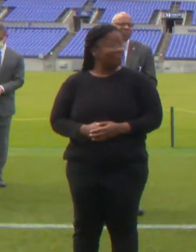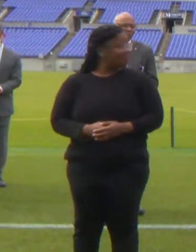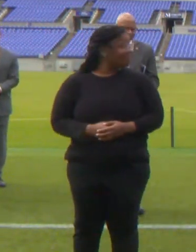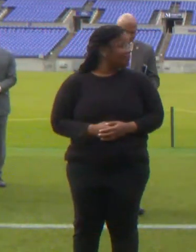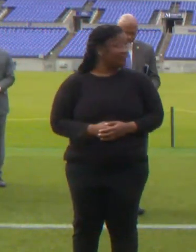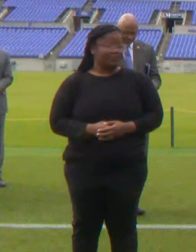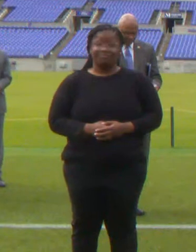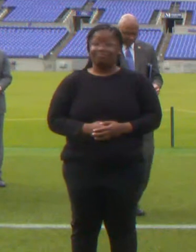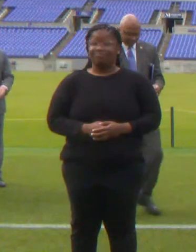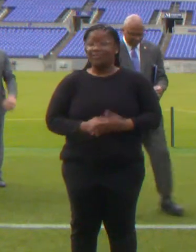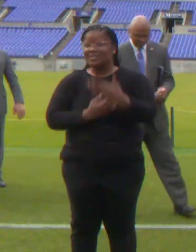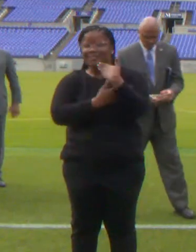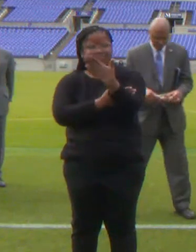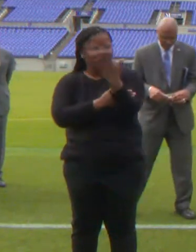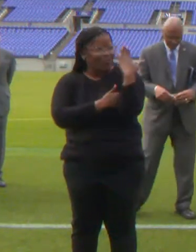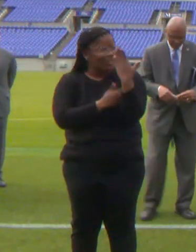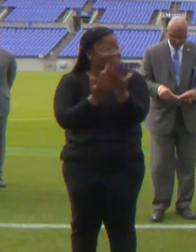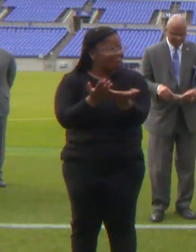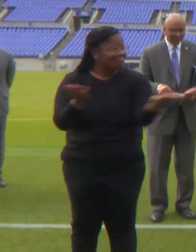Good morning.